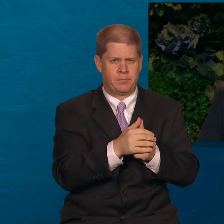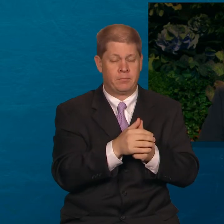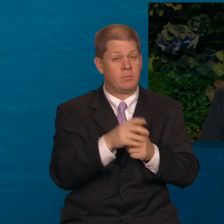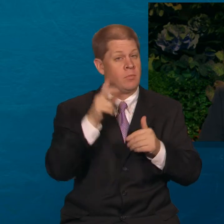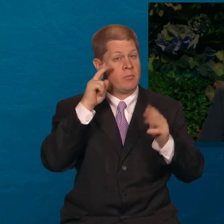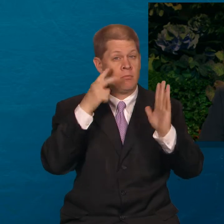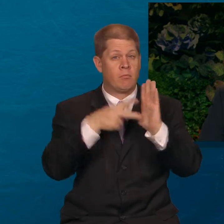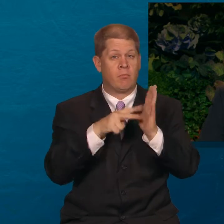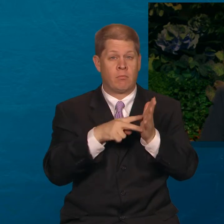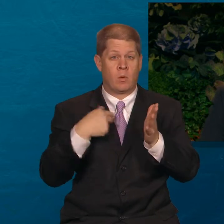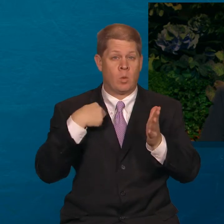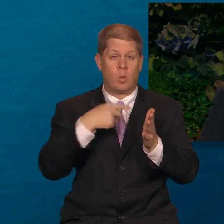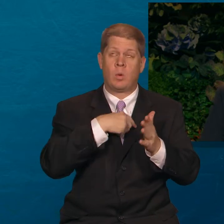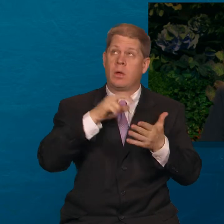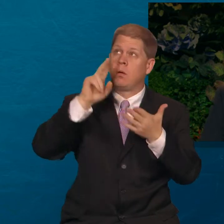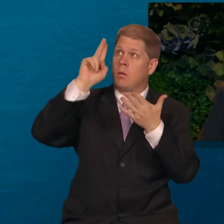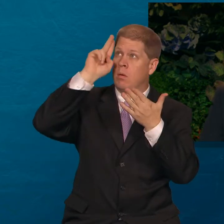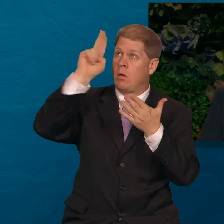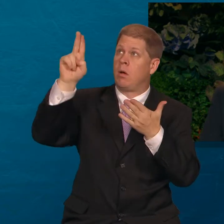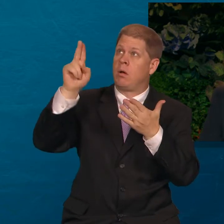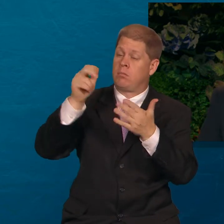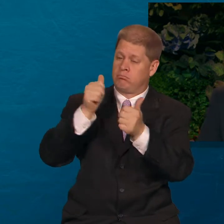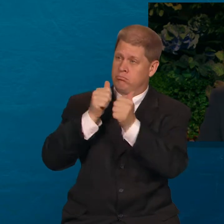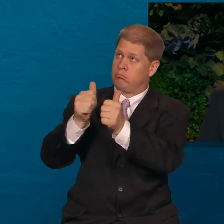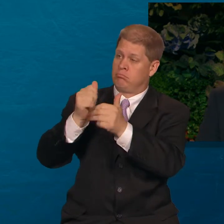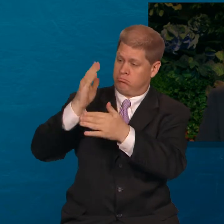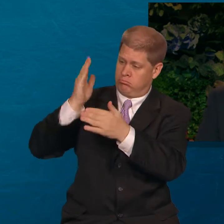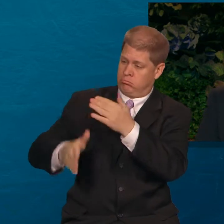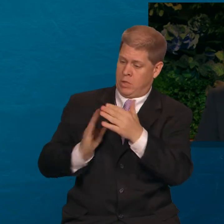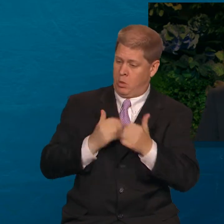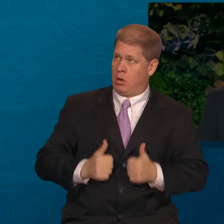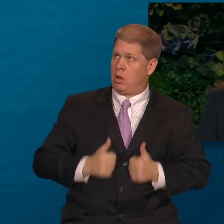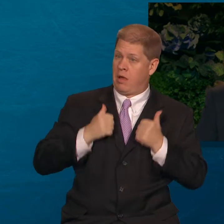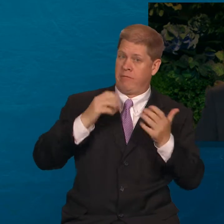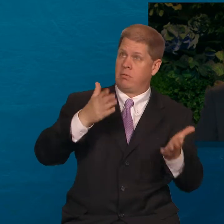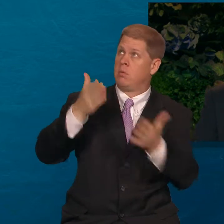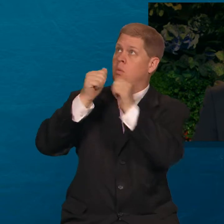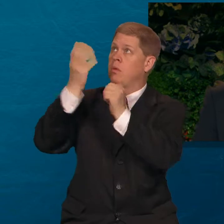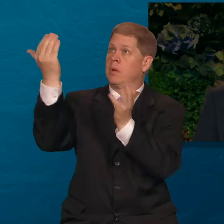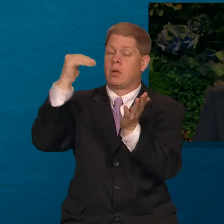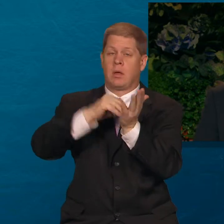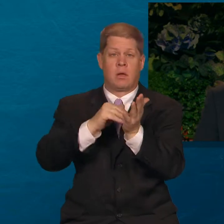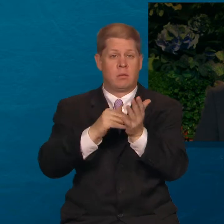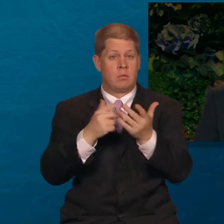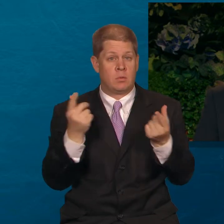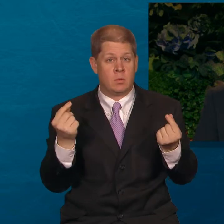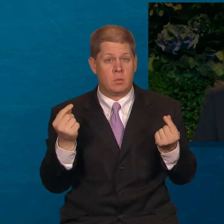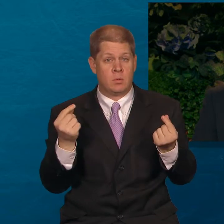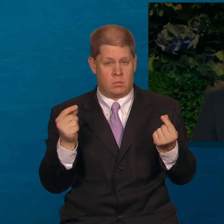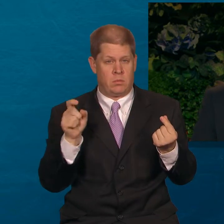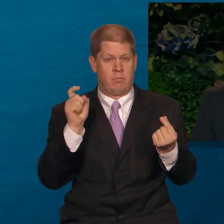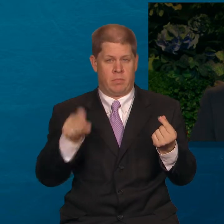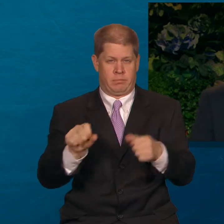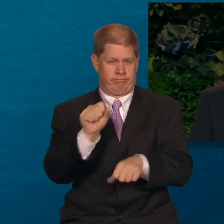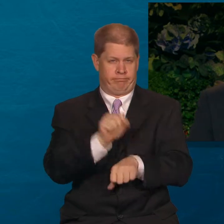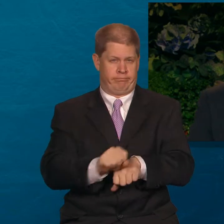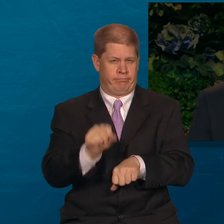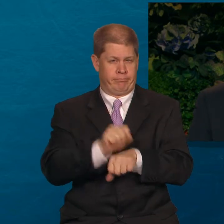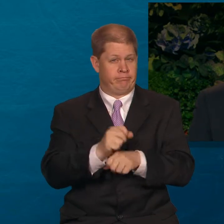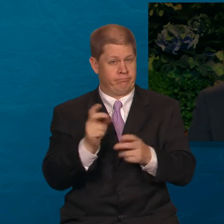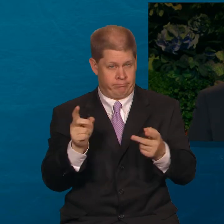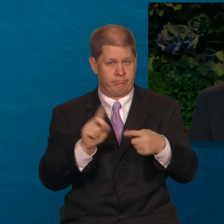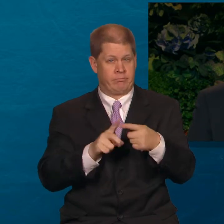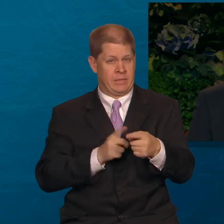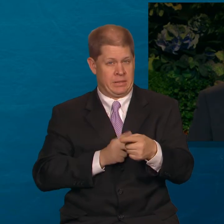and successfully finish the race and return to our Heavenly Father, we will need to pay the price of dedication,